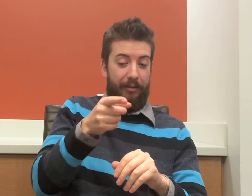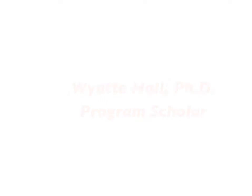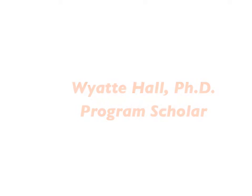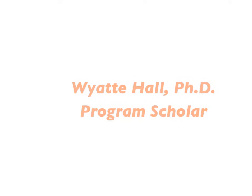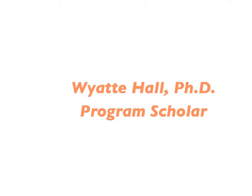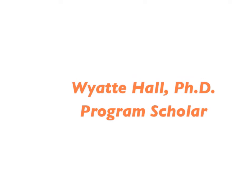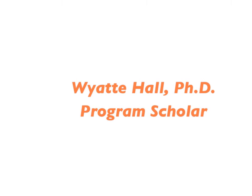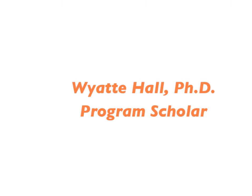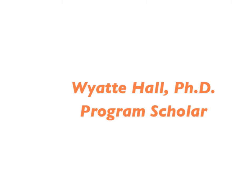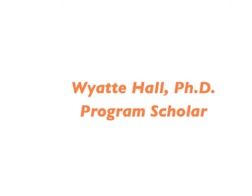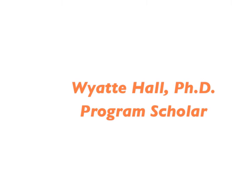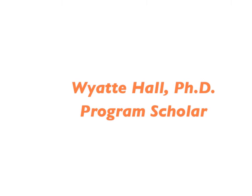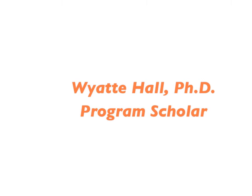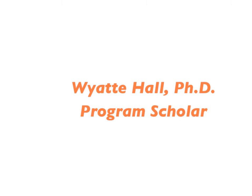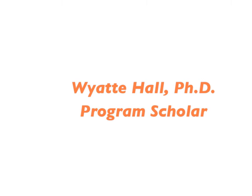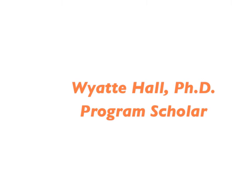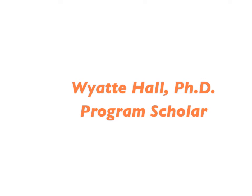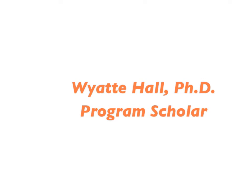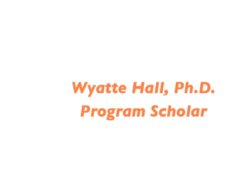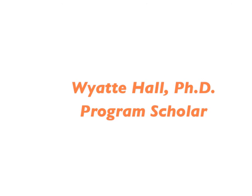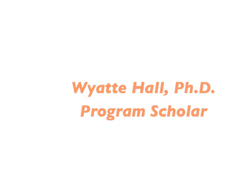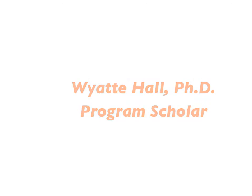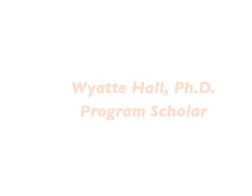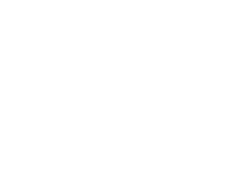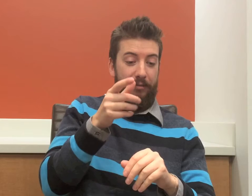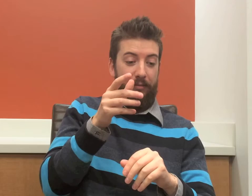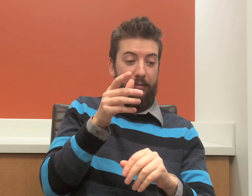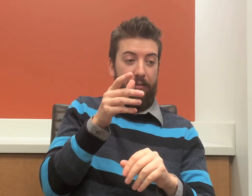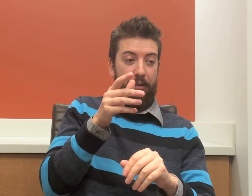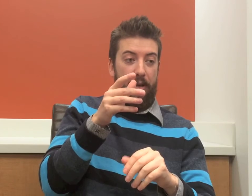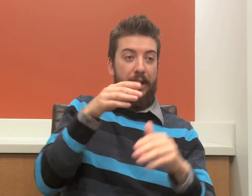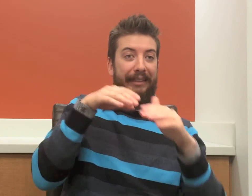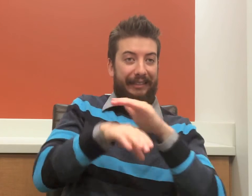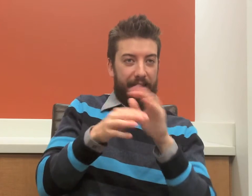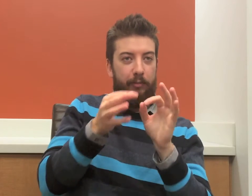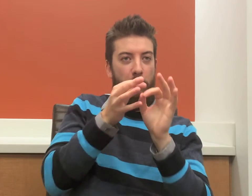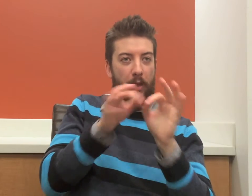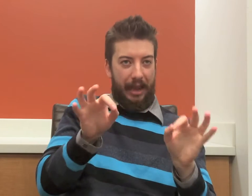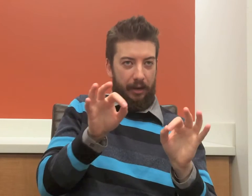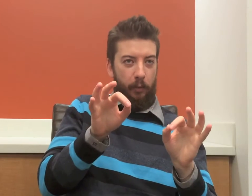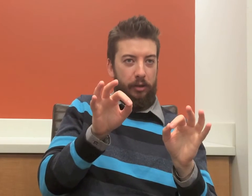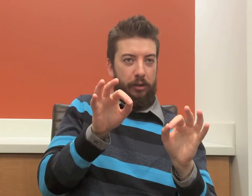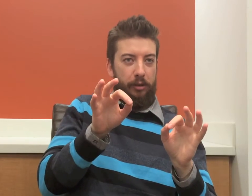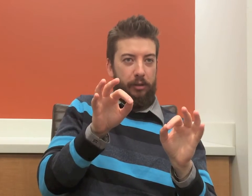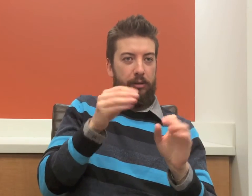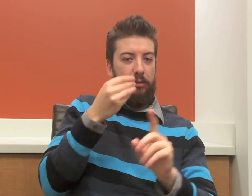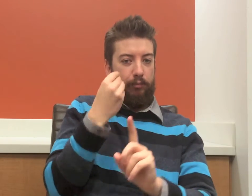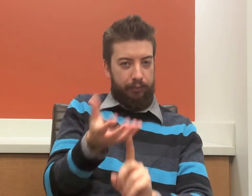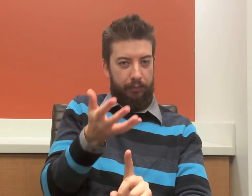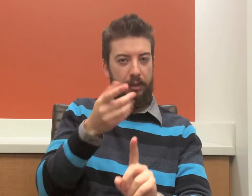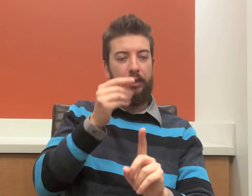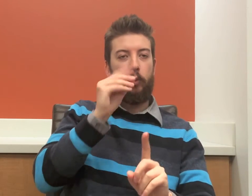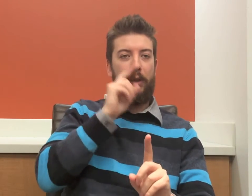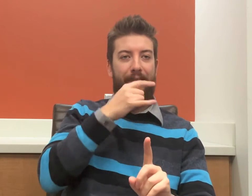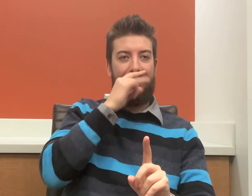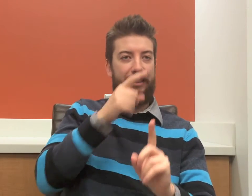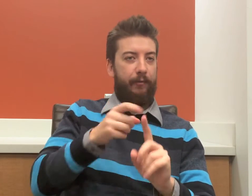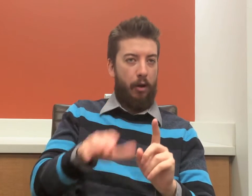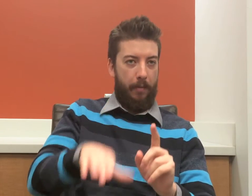accessible visual language given to all kids